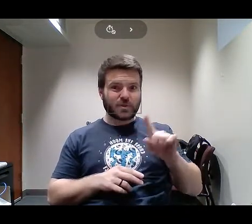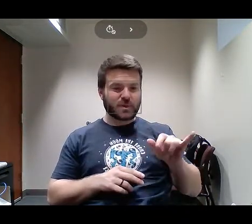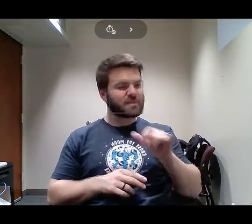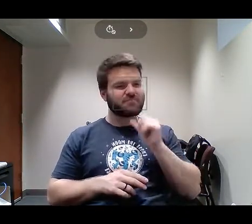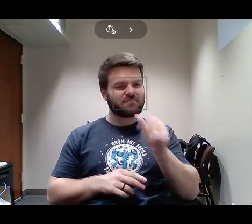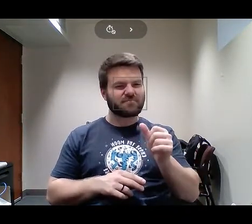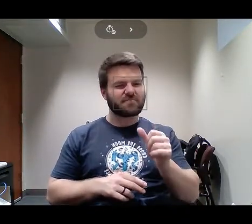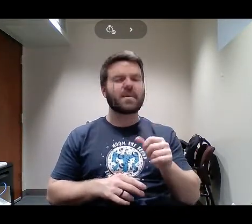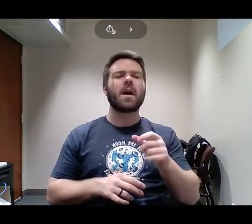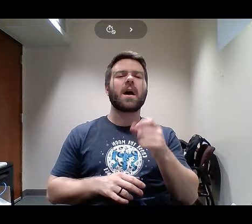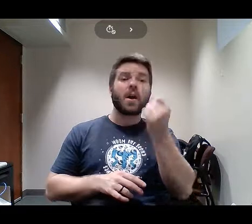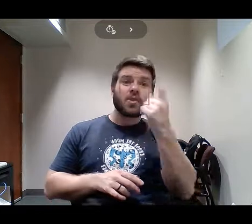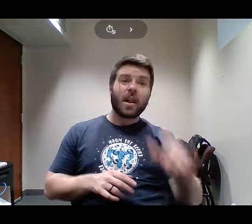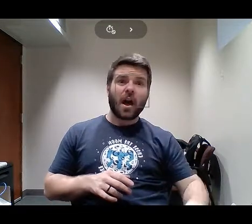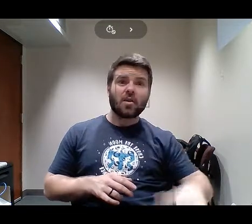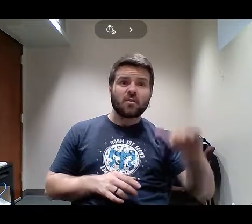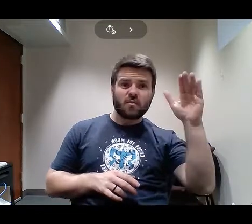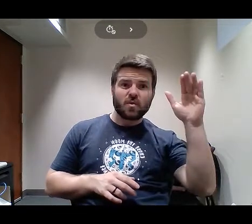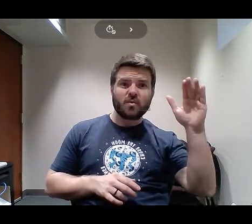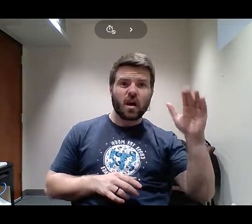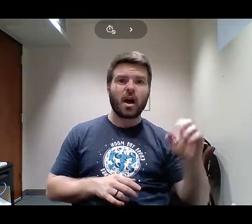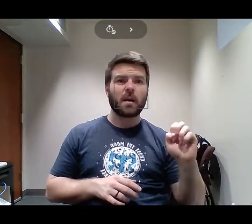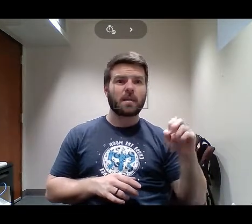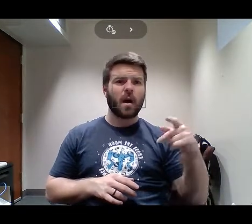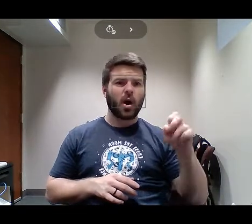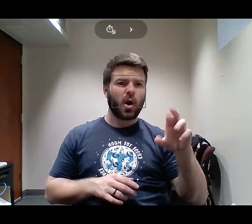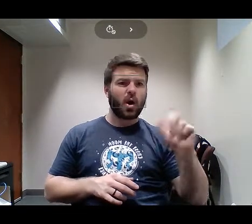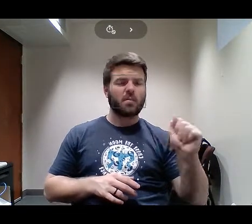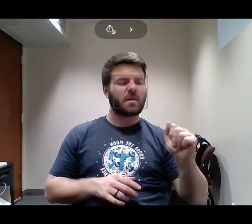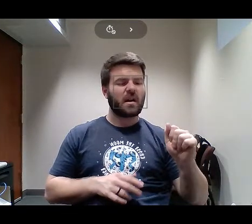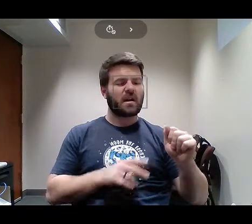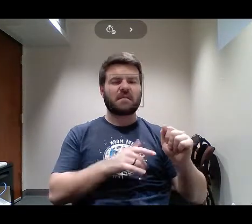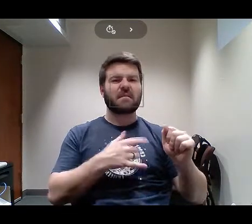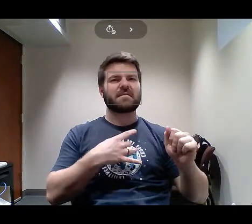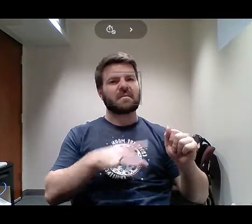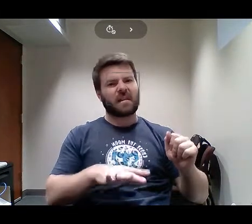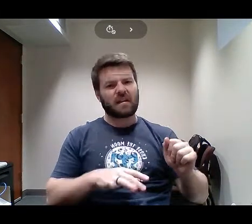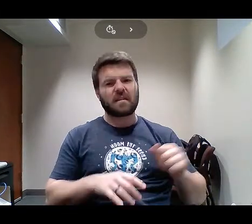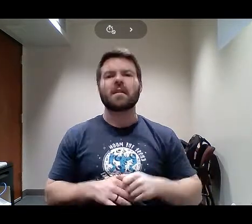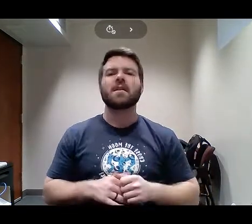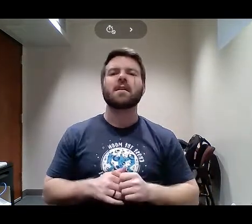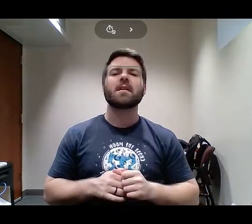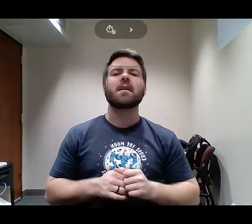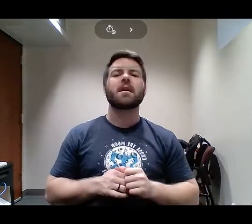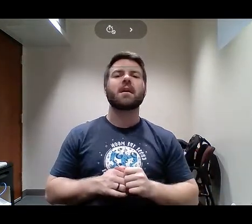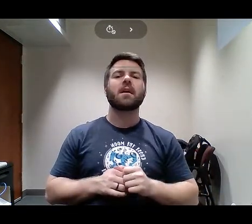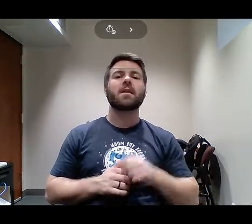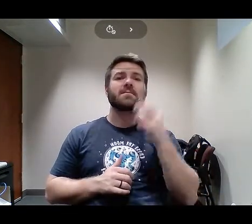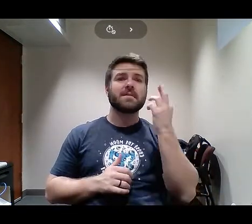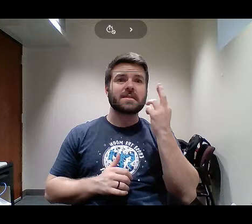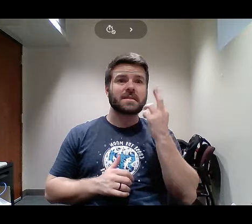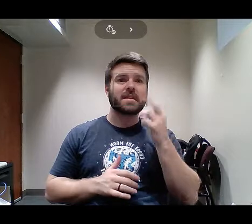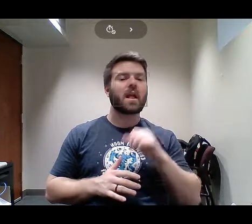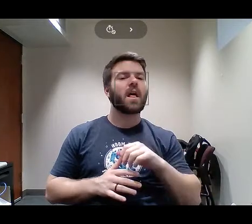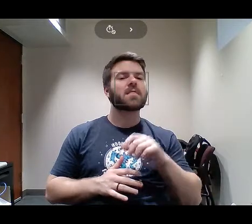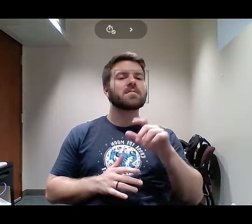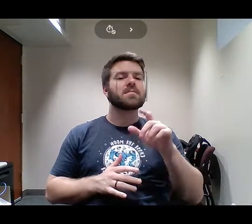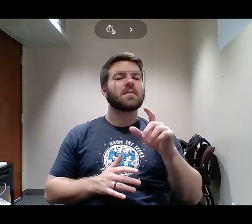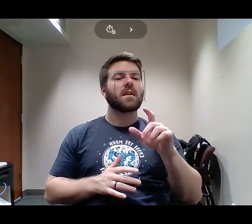Because when you're looking for your little name on the lunch boxes and the license plate tags, you're never going to find Oprah. So, I grew up